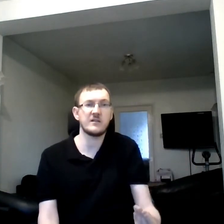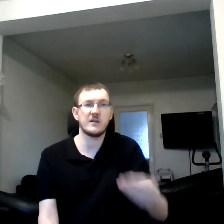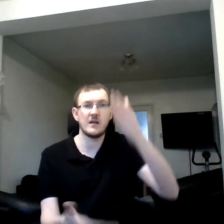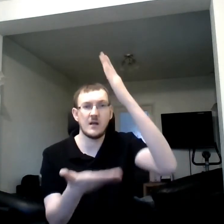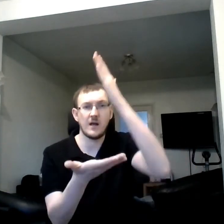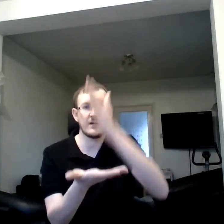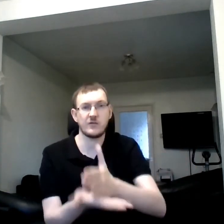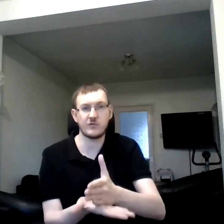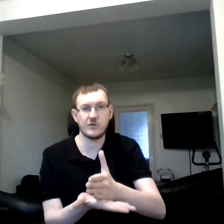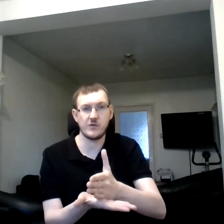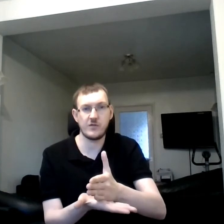and truth.